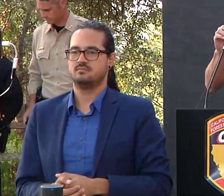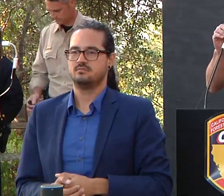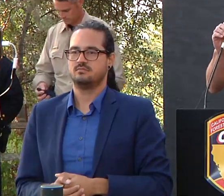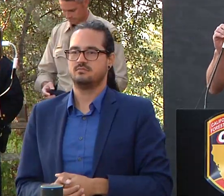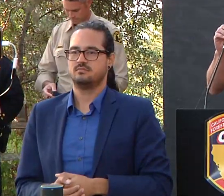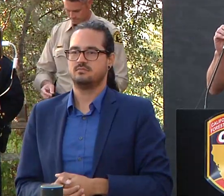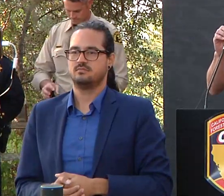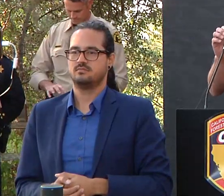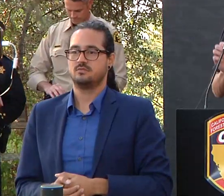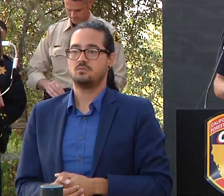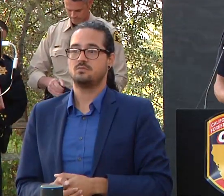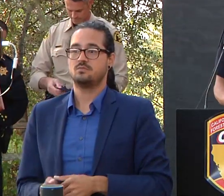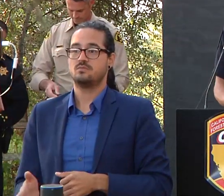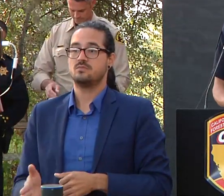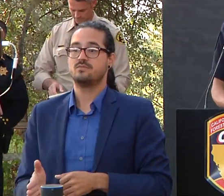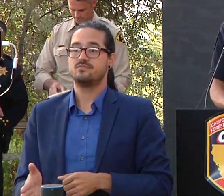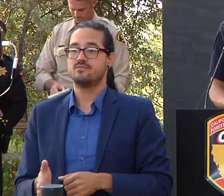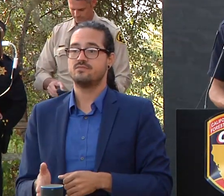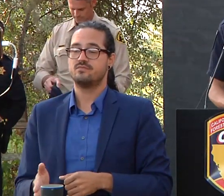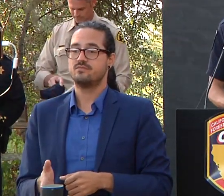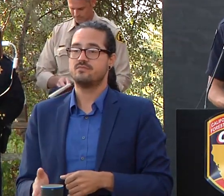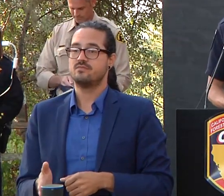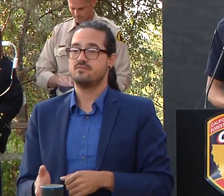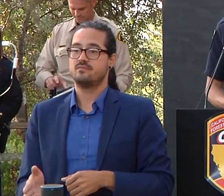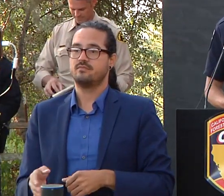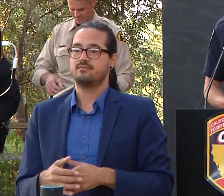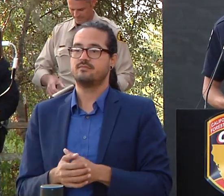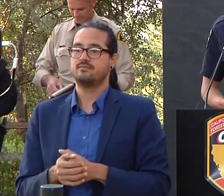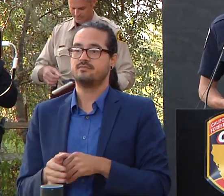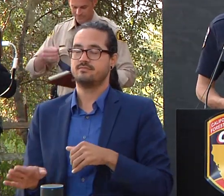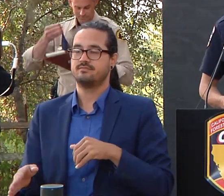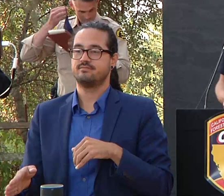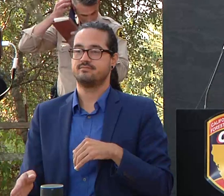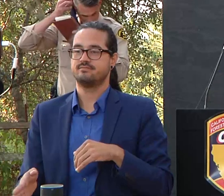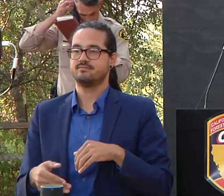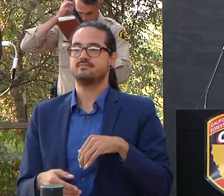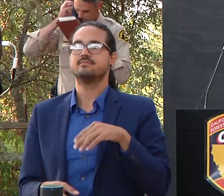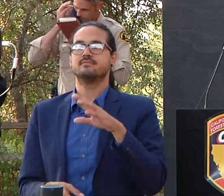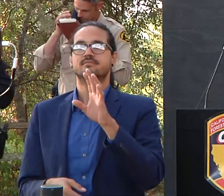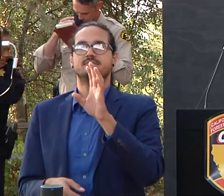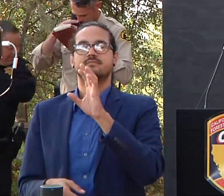speaking next from the san mateo county sheriff's office is lieutenant vince bedola